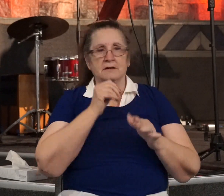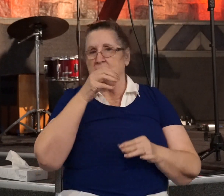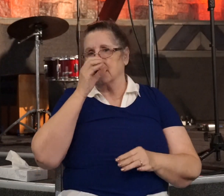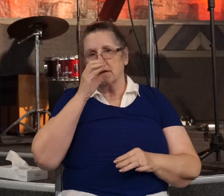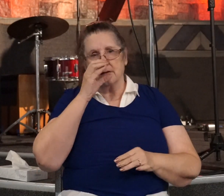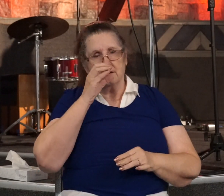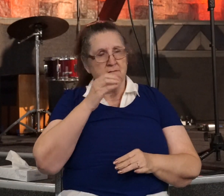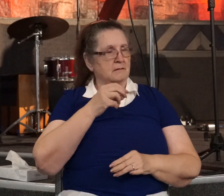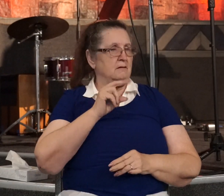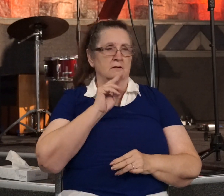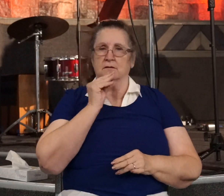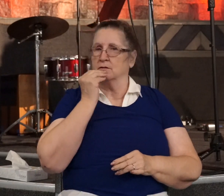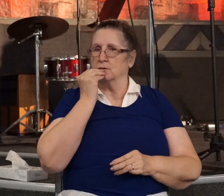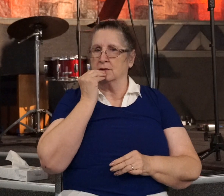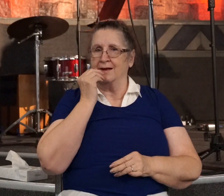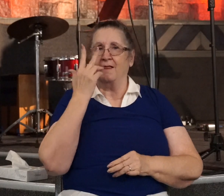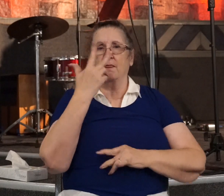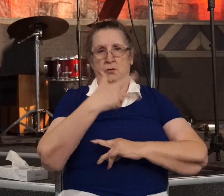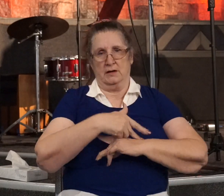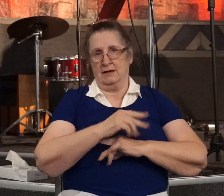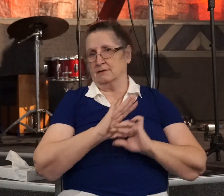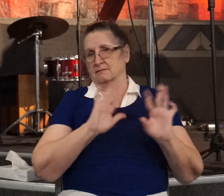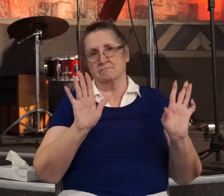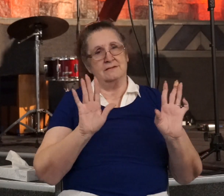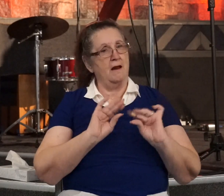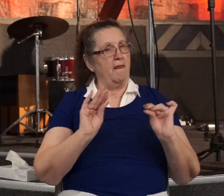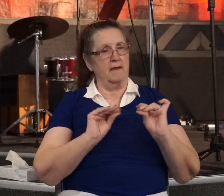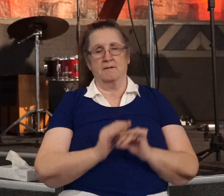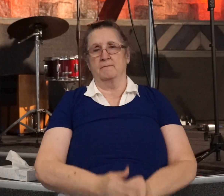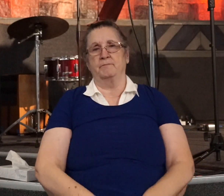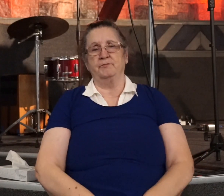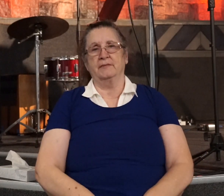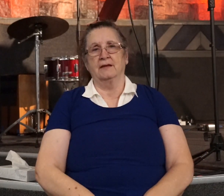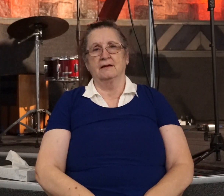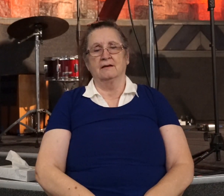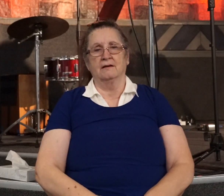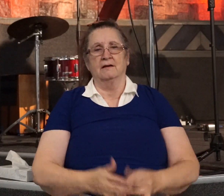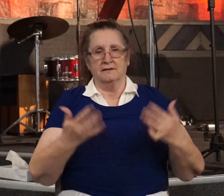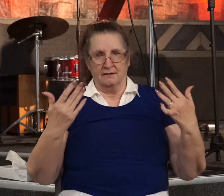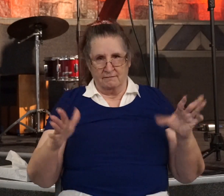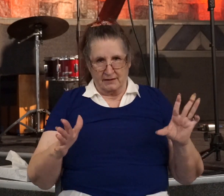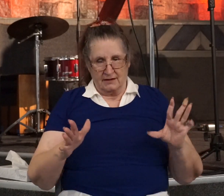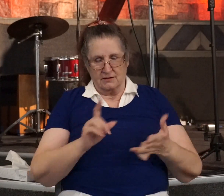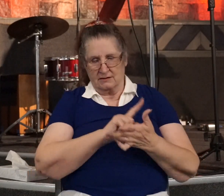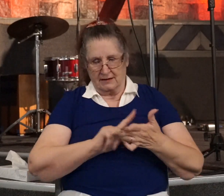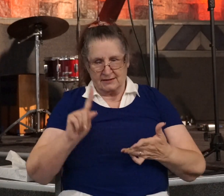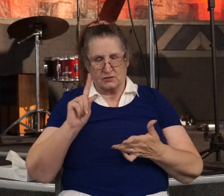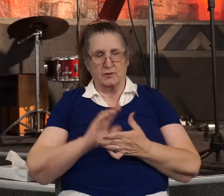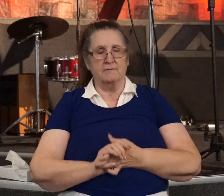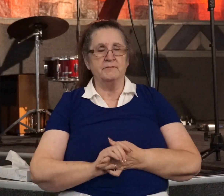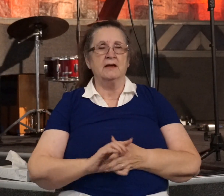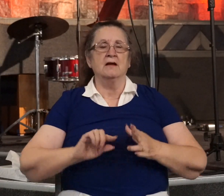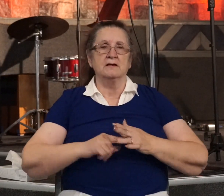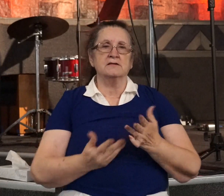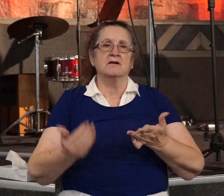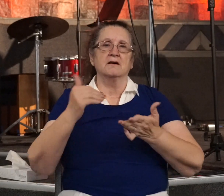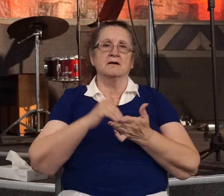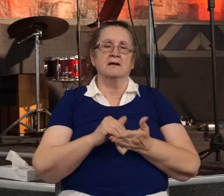three whole things. And so that's where we left off. When we pick the story back up now, beginning in verse 10,